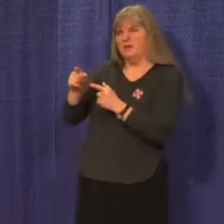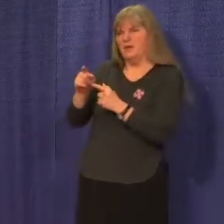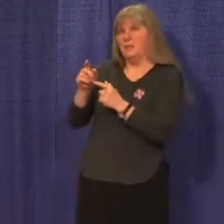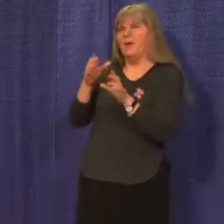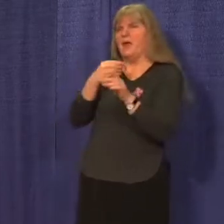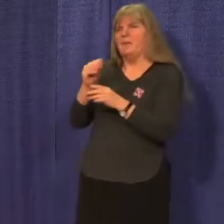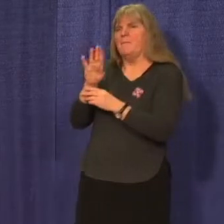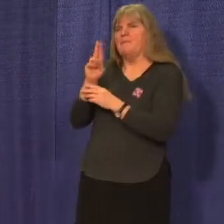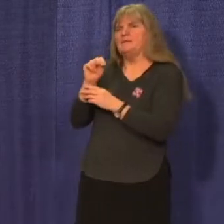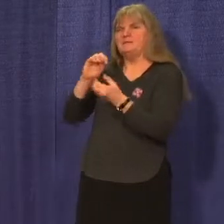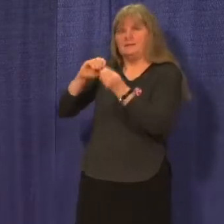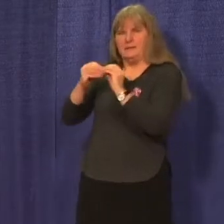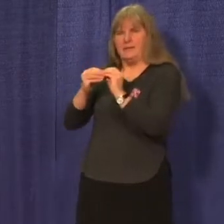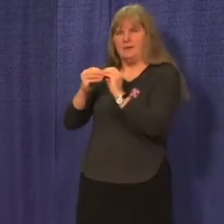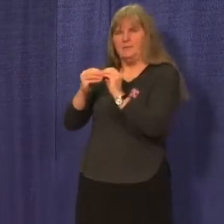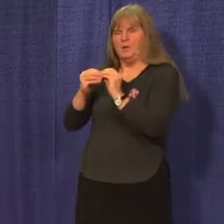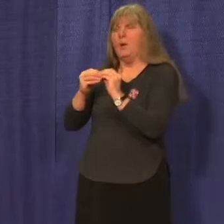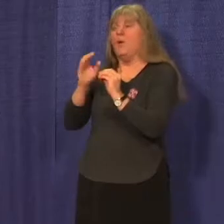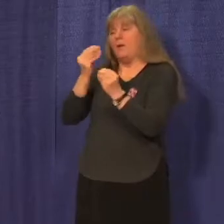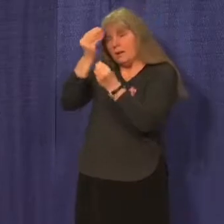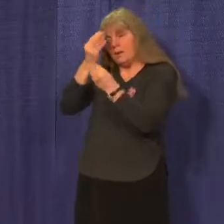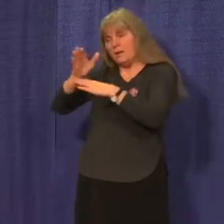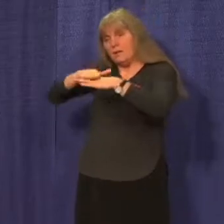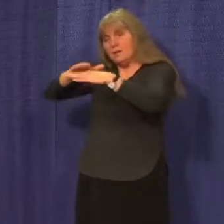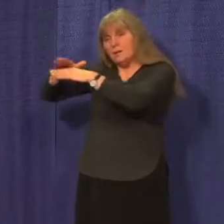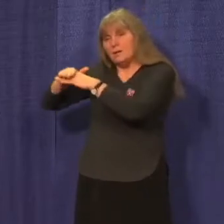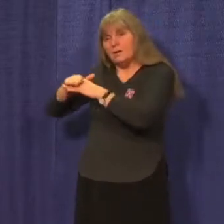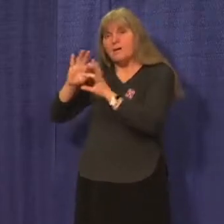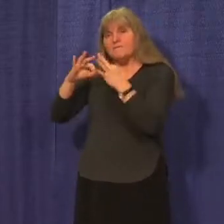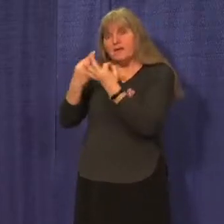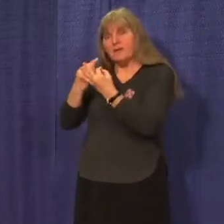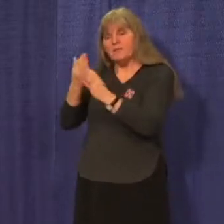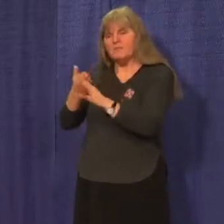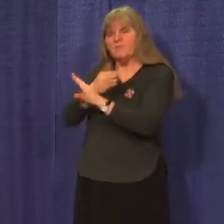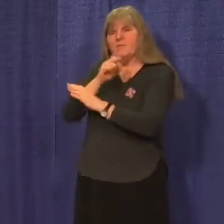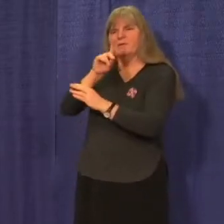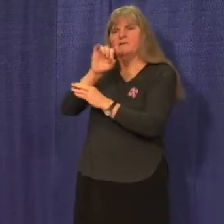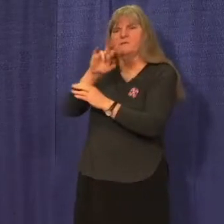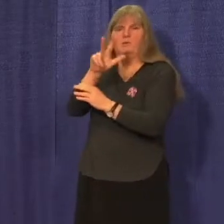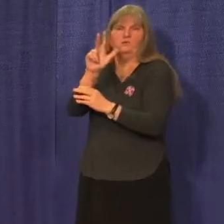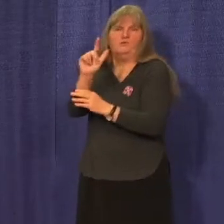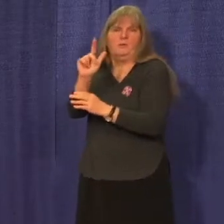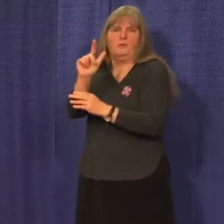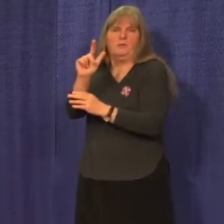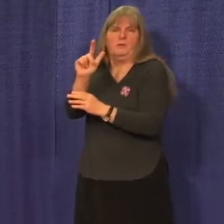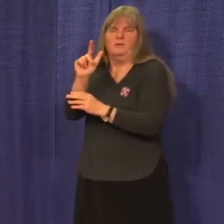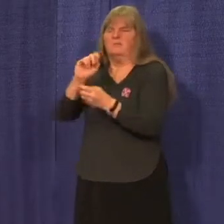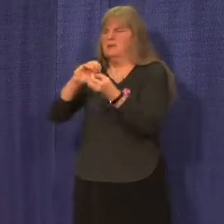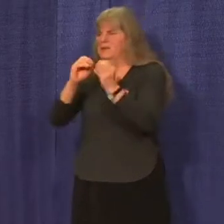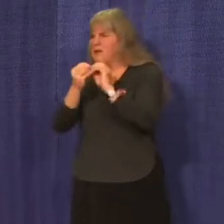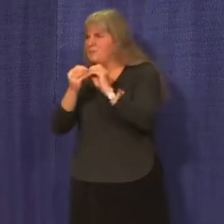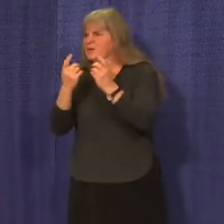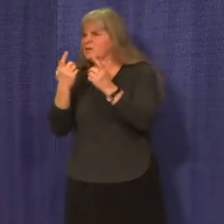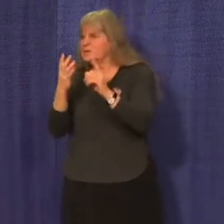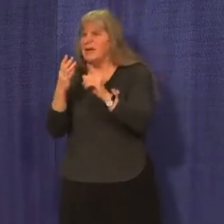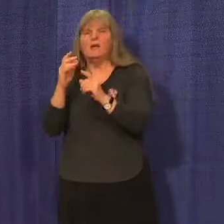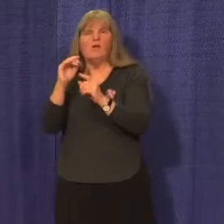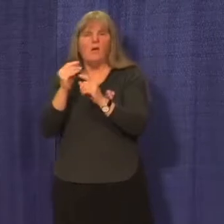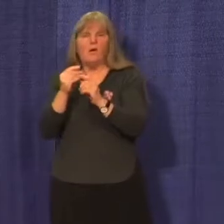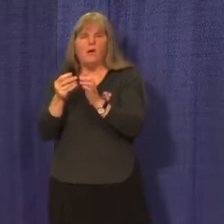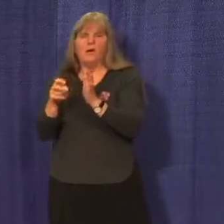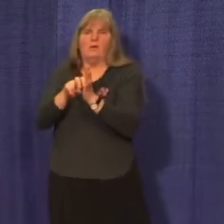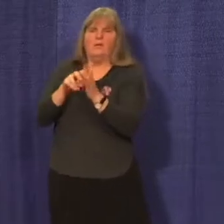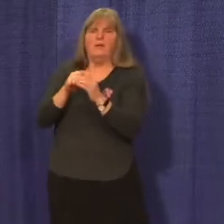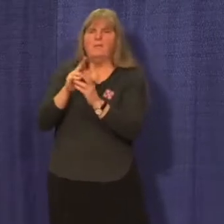notification will be done by December the 23rd. If there are changes to a bus number a student is already assigned to,